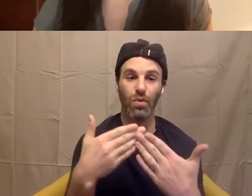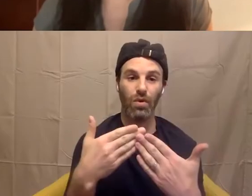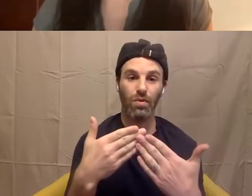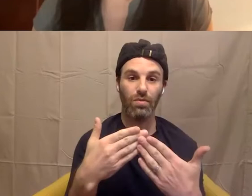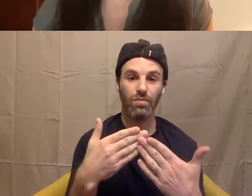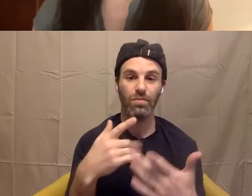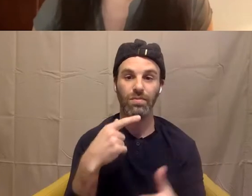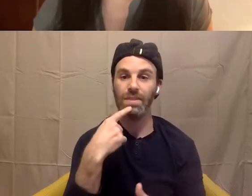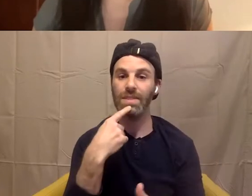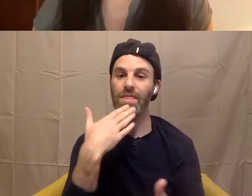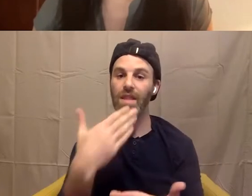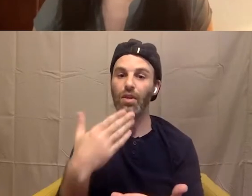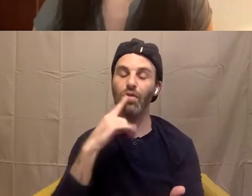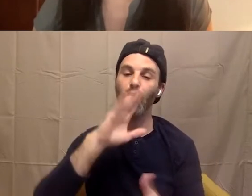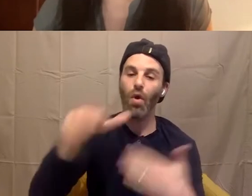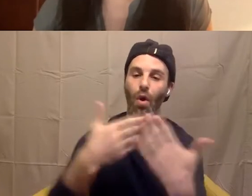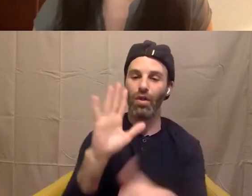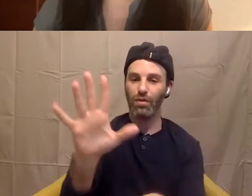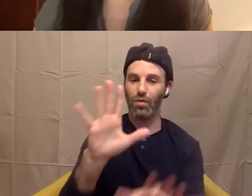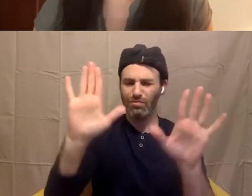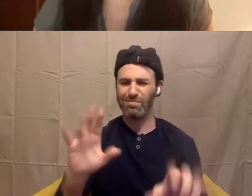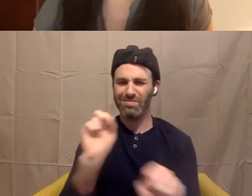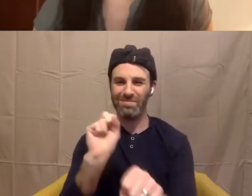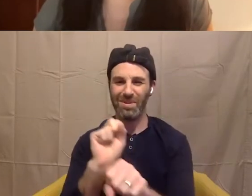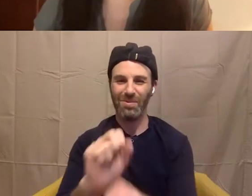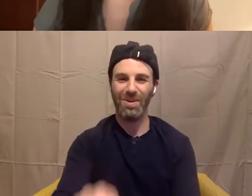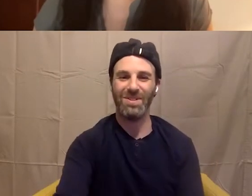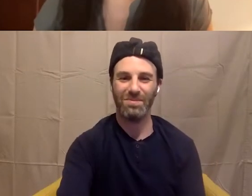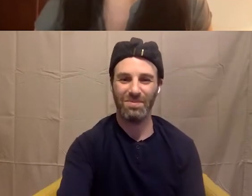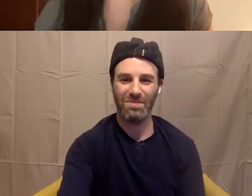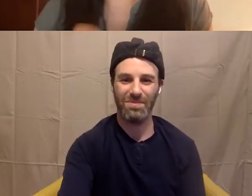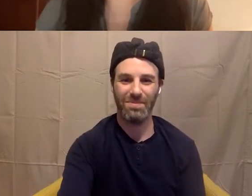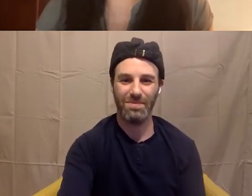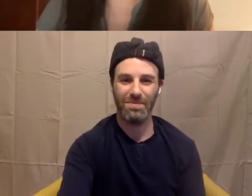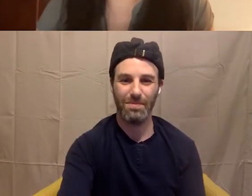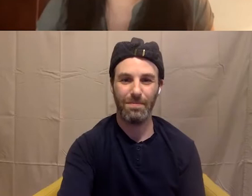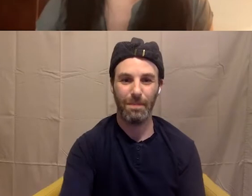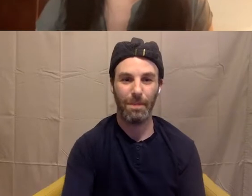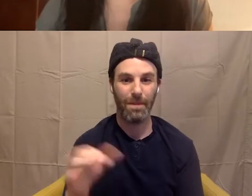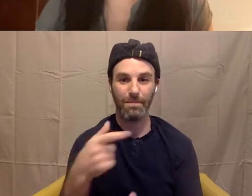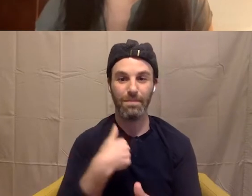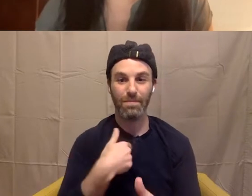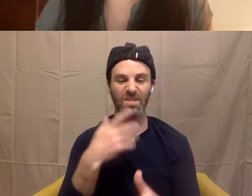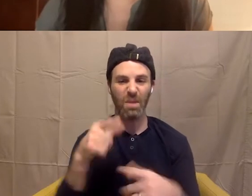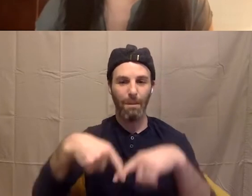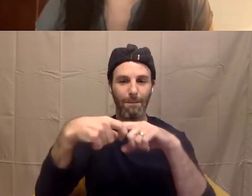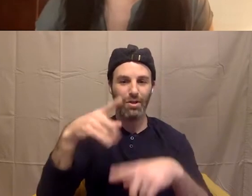And so there's a question. I'll give a moment for pause while we switch over the interpreters